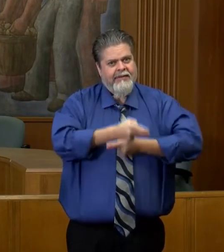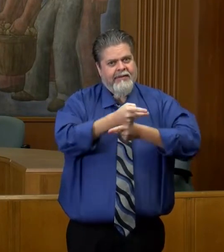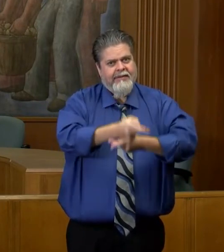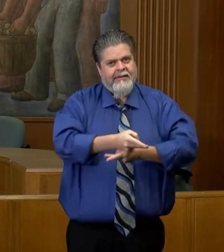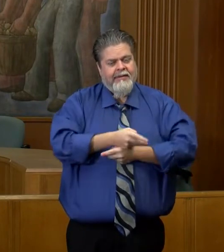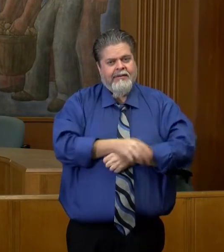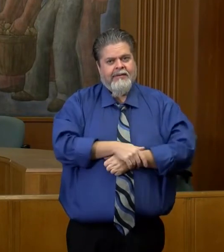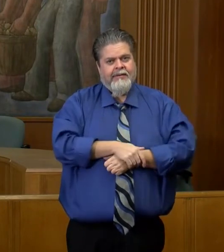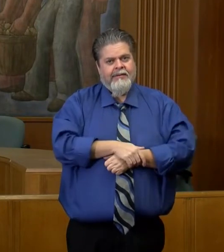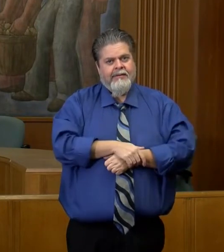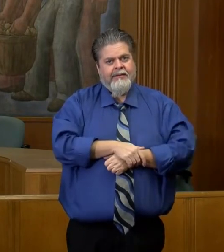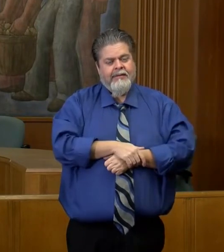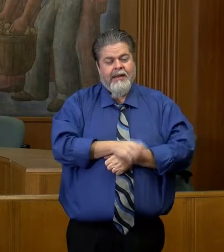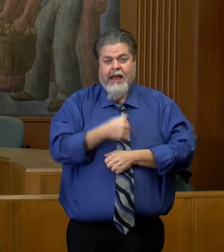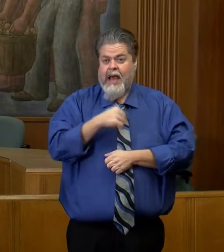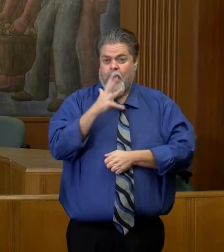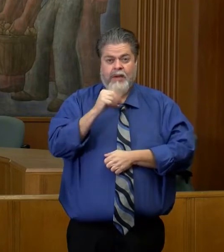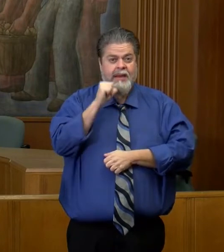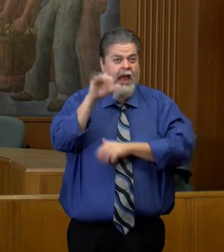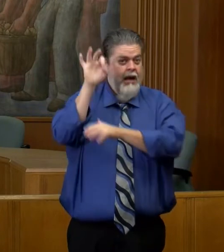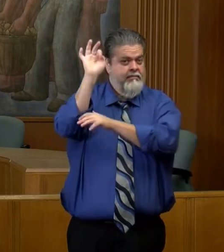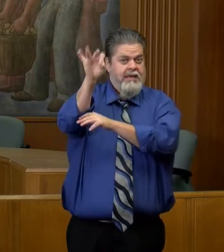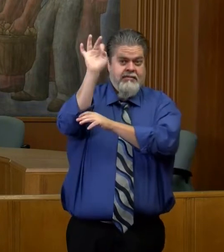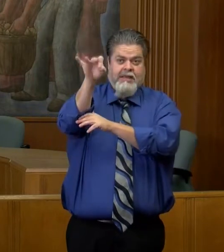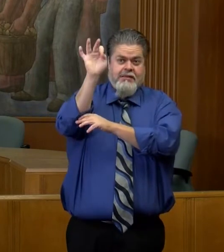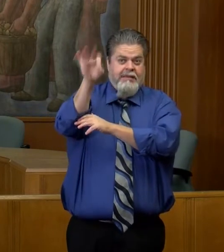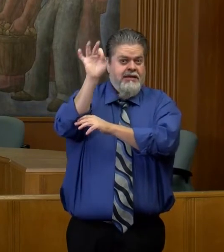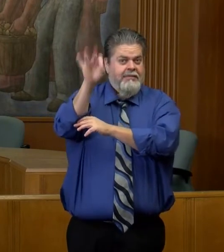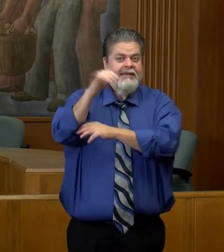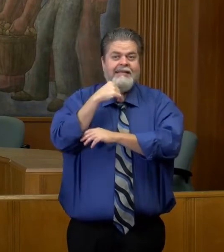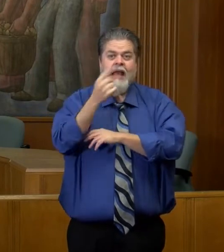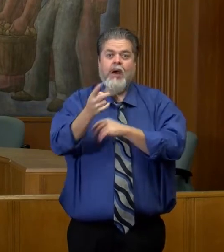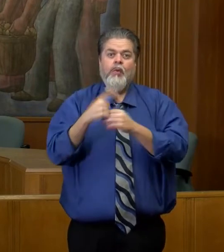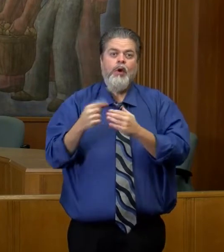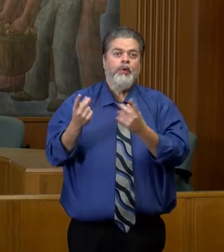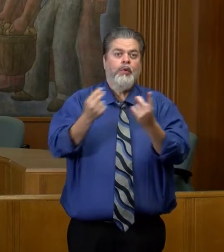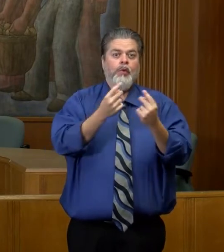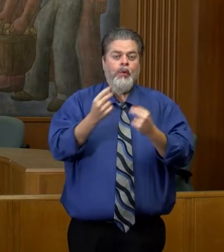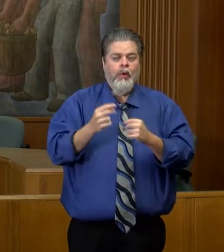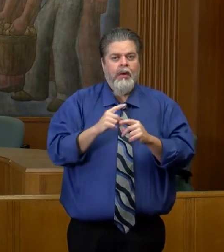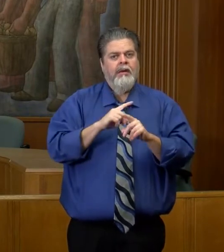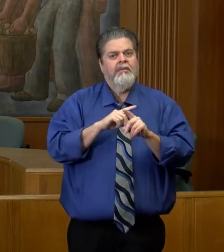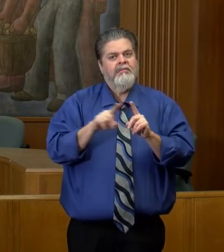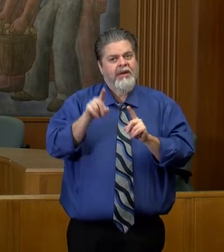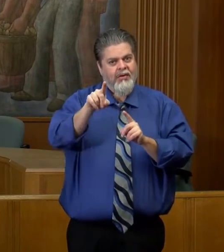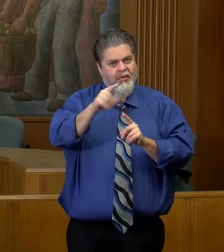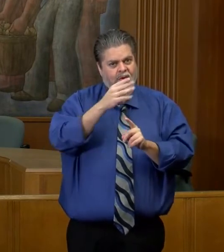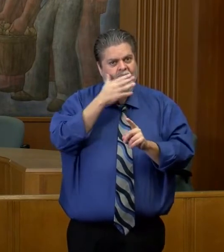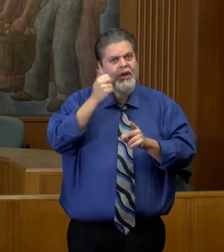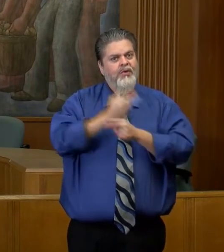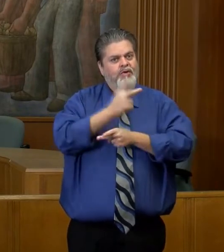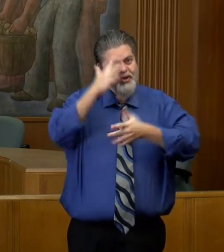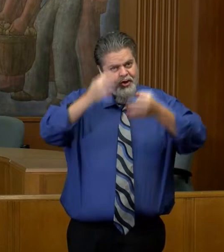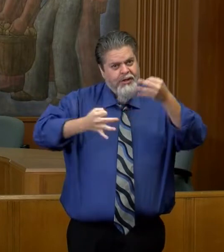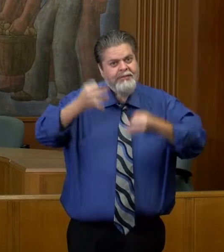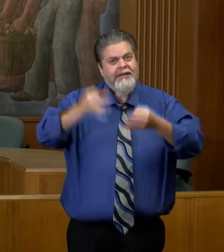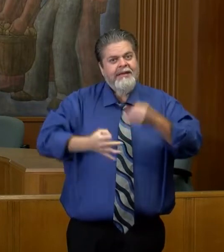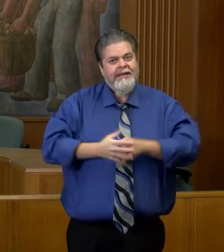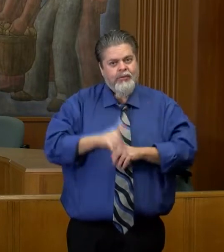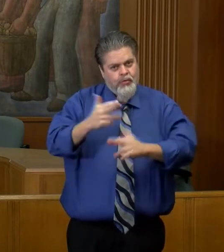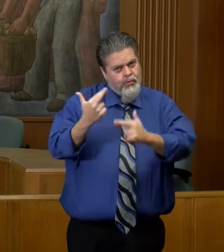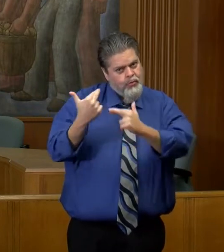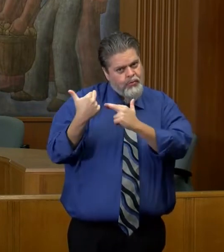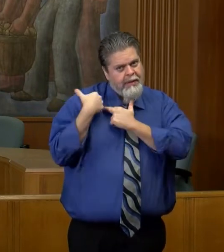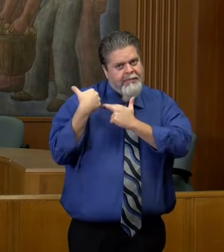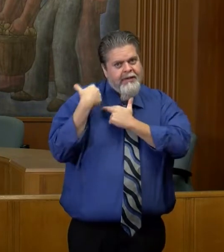I'm not going to tell you what to do if you're in that age bracket. You need to be diligent. You need to be responsible for your